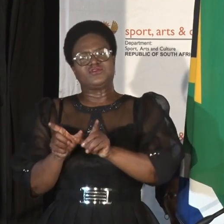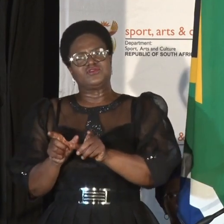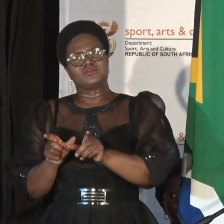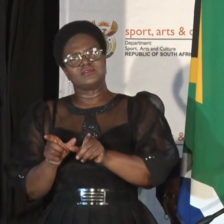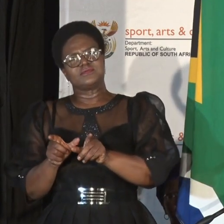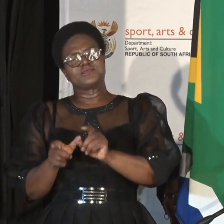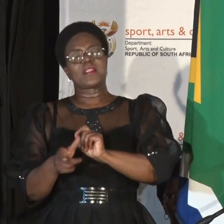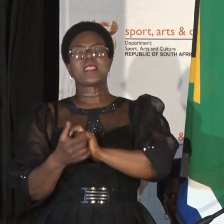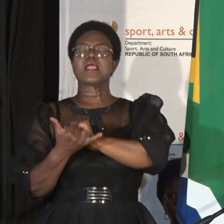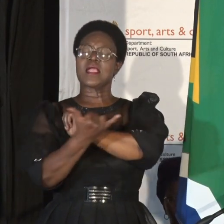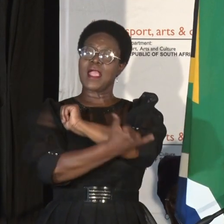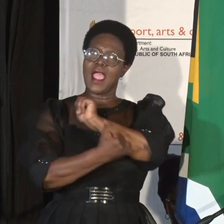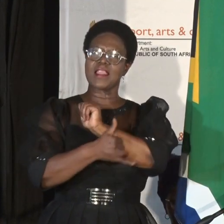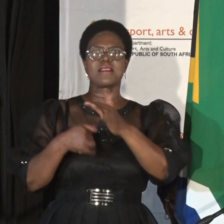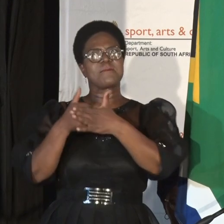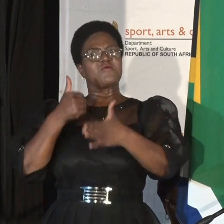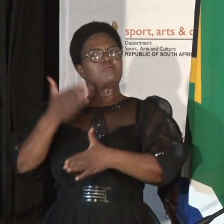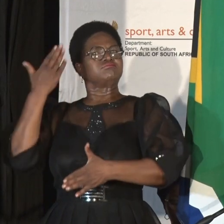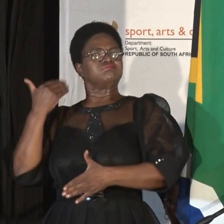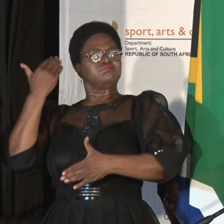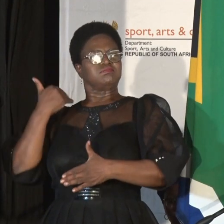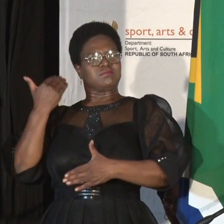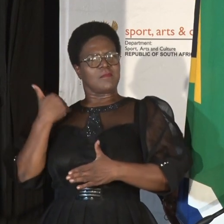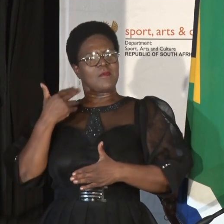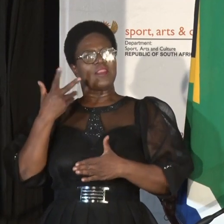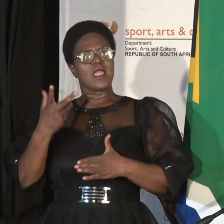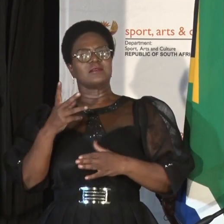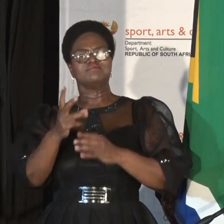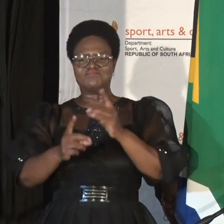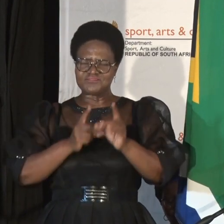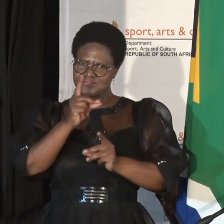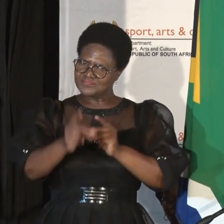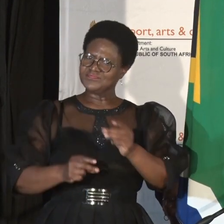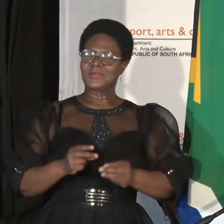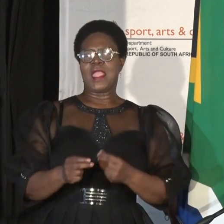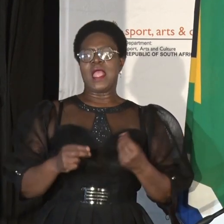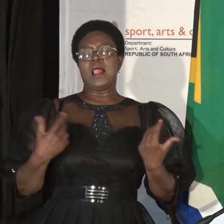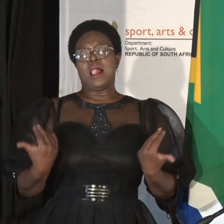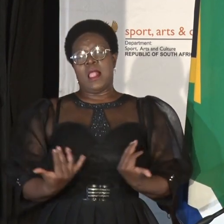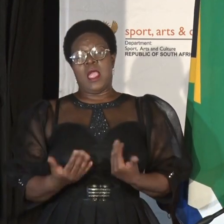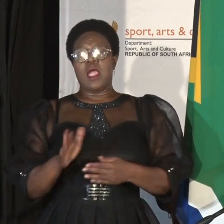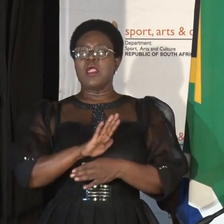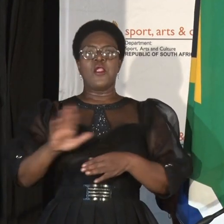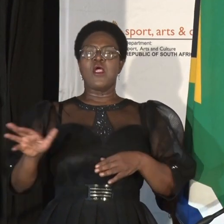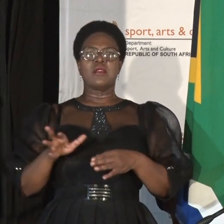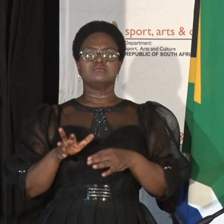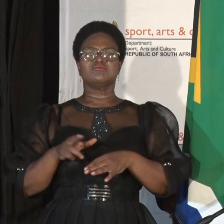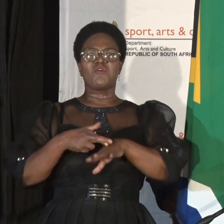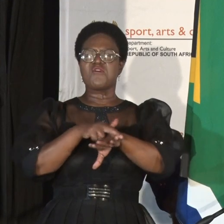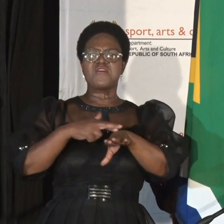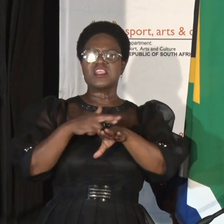was described by our four bears and non-Russian, non-sexist, democratic and prosperous country.